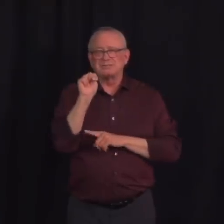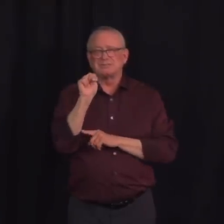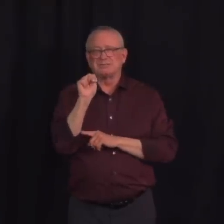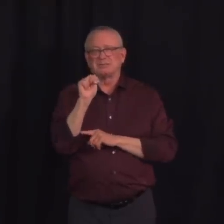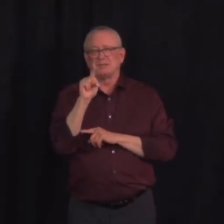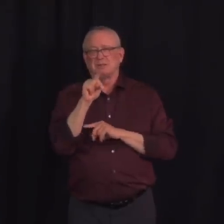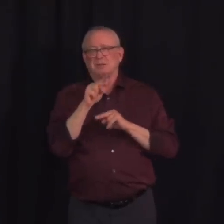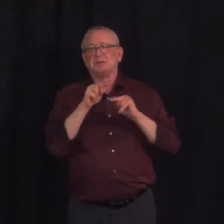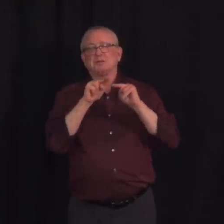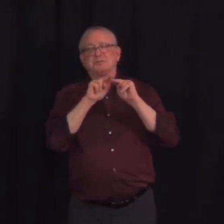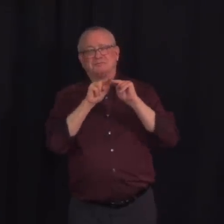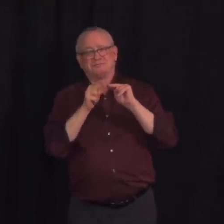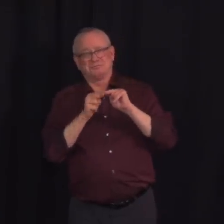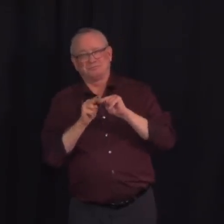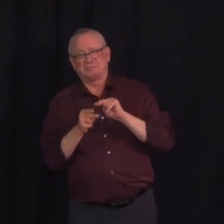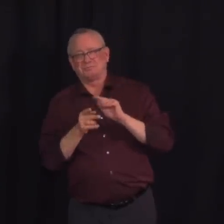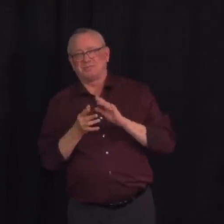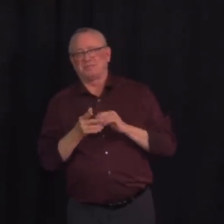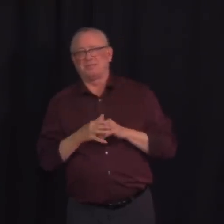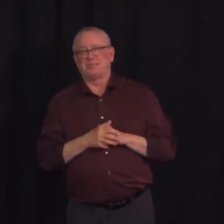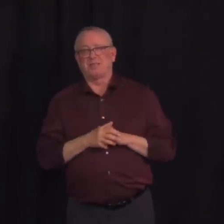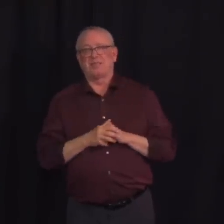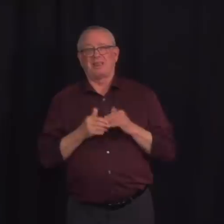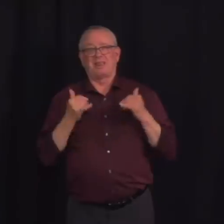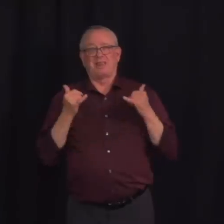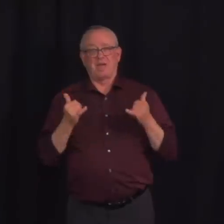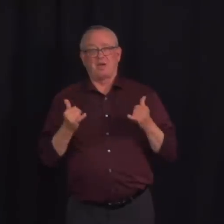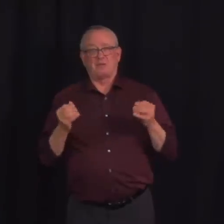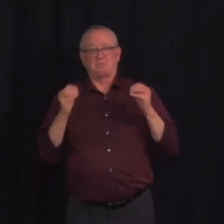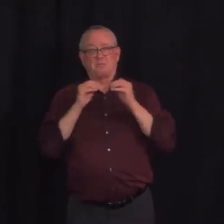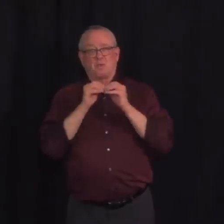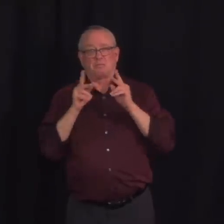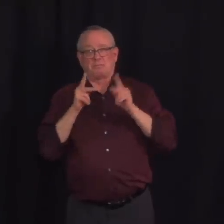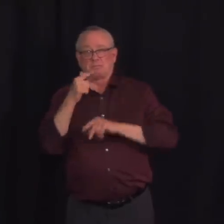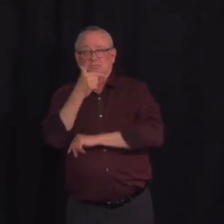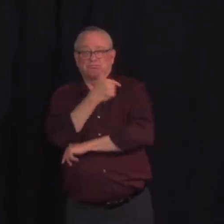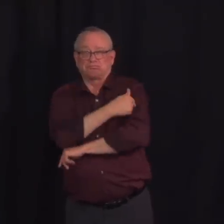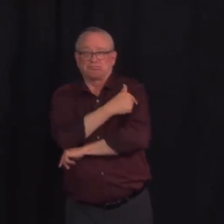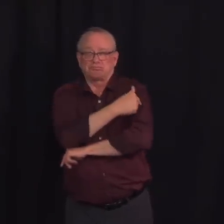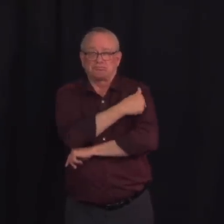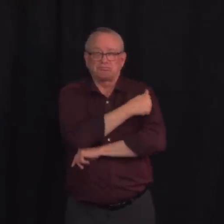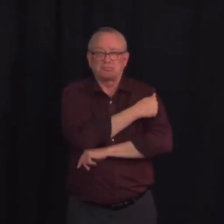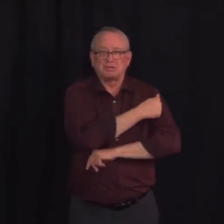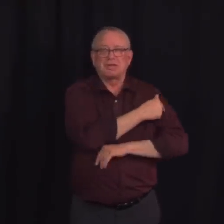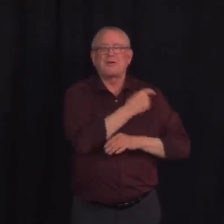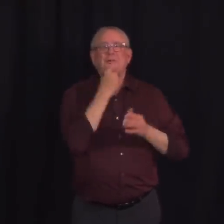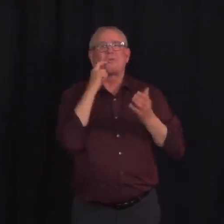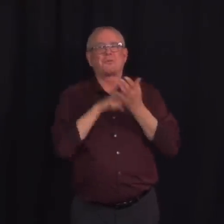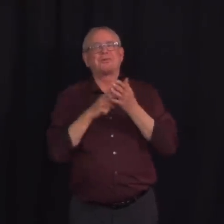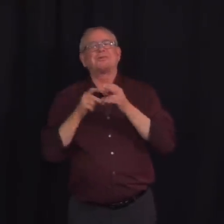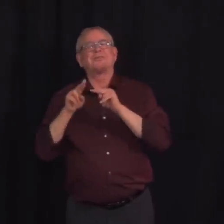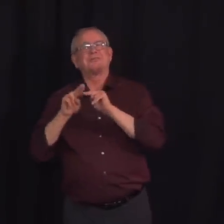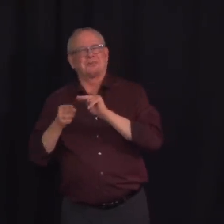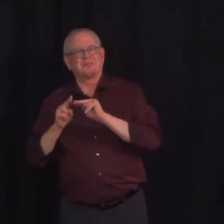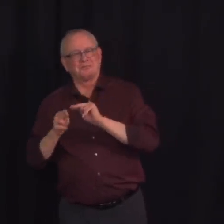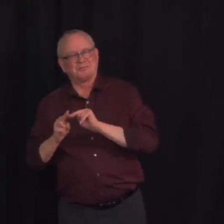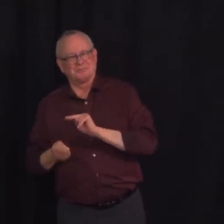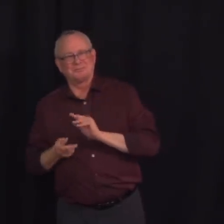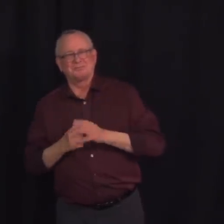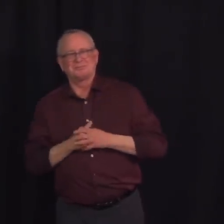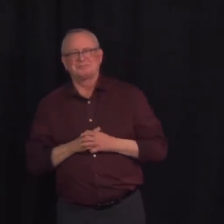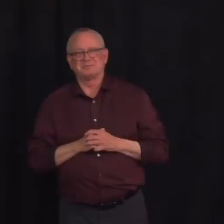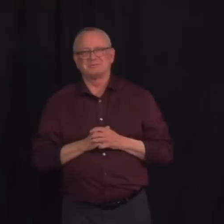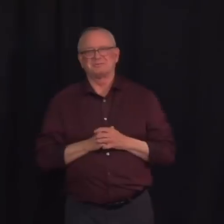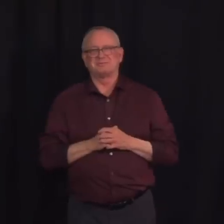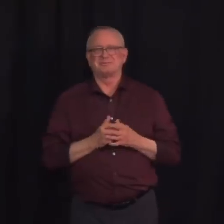the important thing to be able to reach that particular milestone of having a summer where we can have events like the Calgary